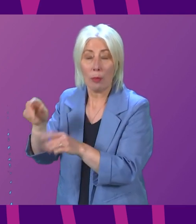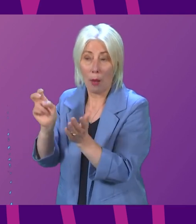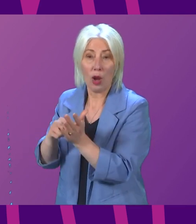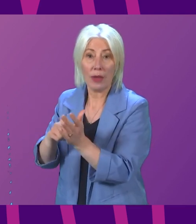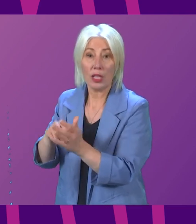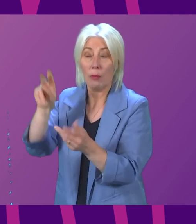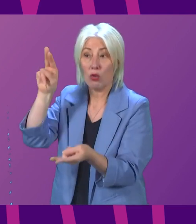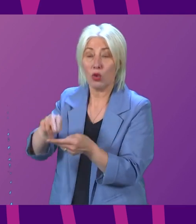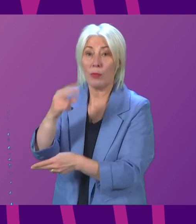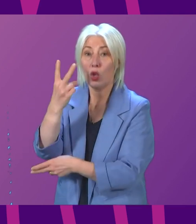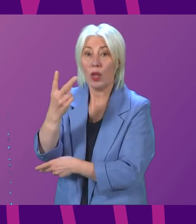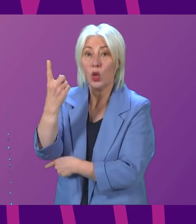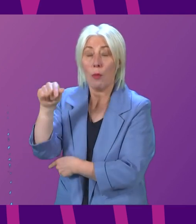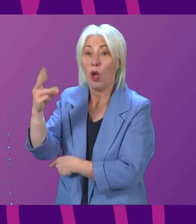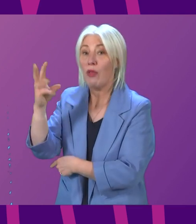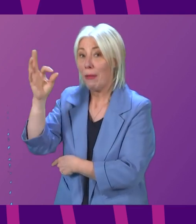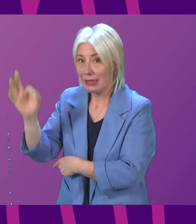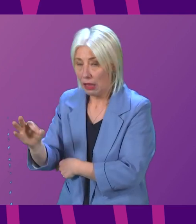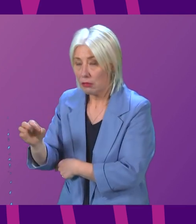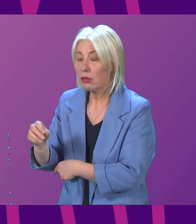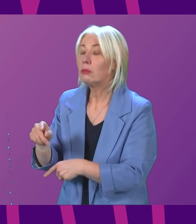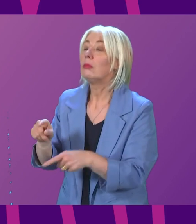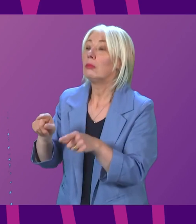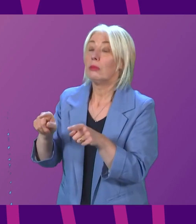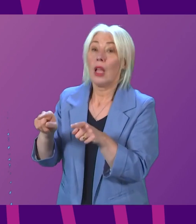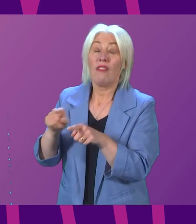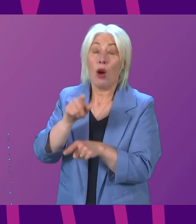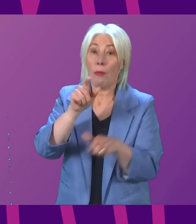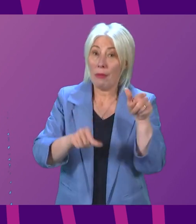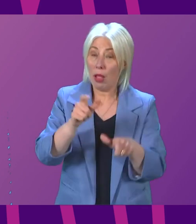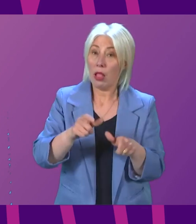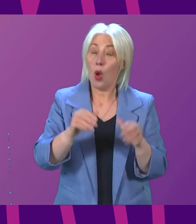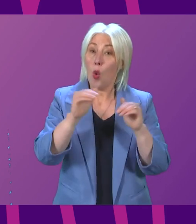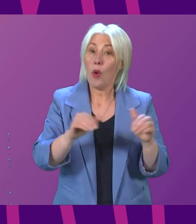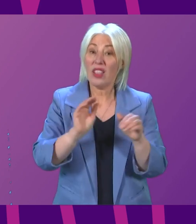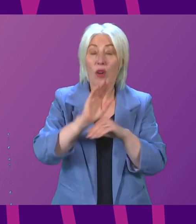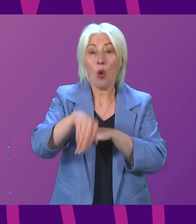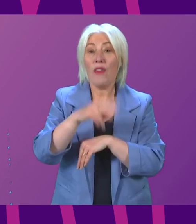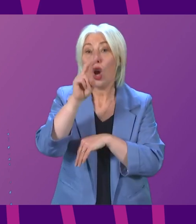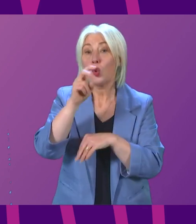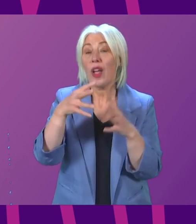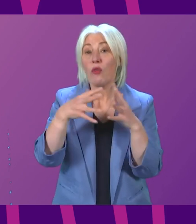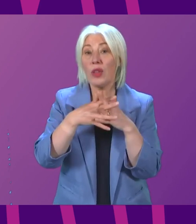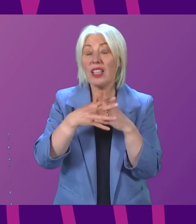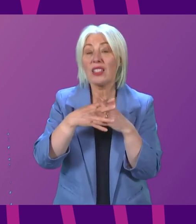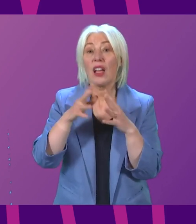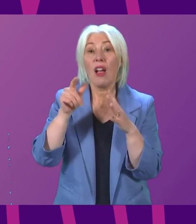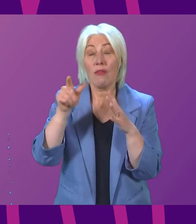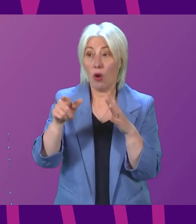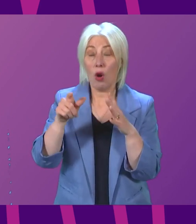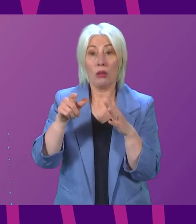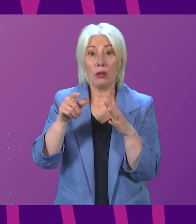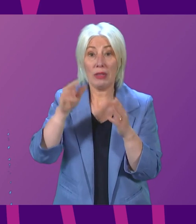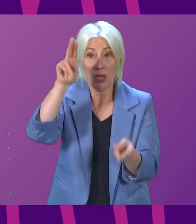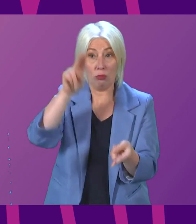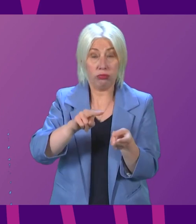.3%. Over the same period, the numbers waiting for over 12 weeks for an outpatient appointment had fallen